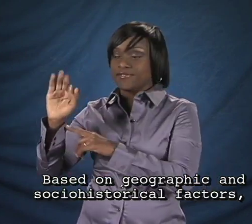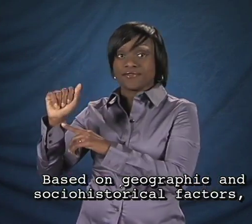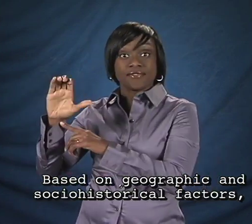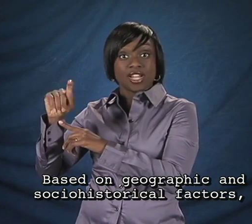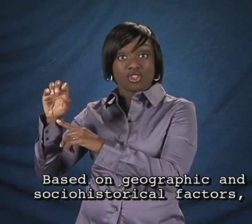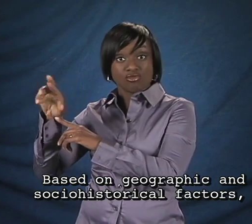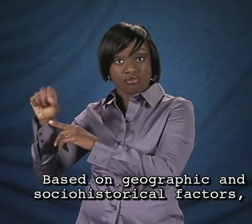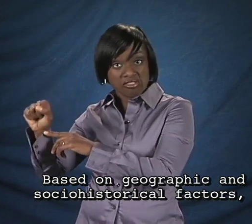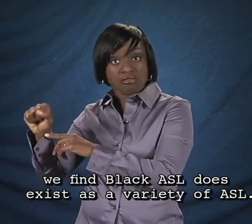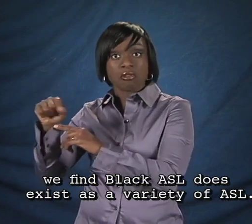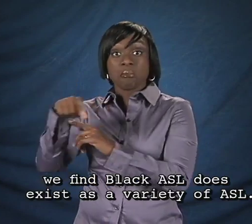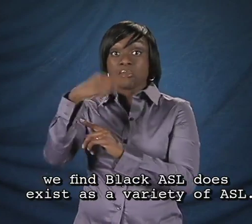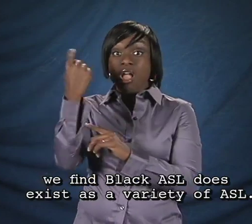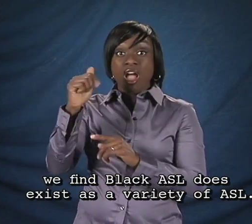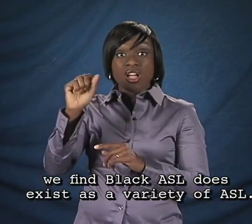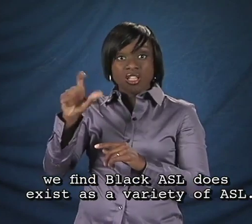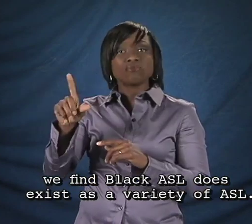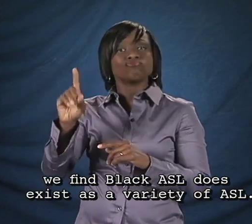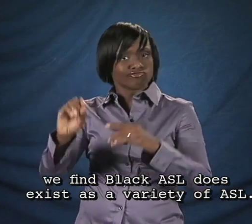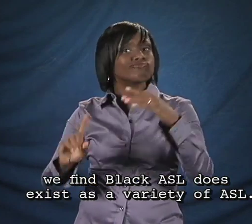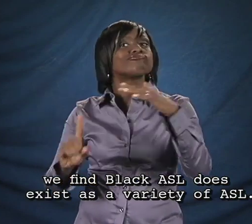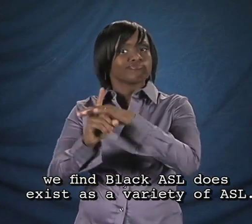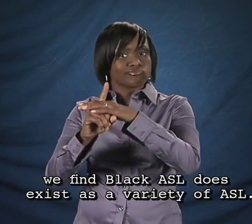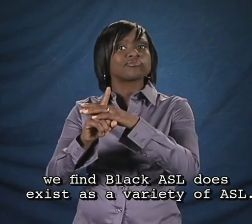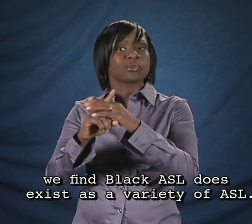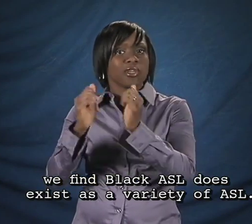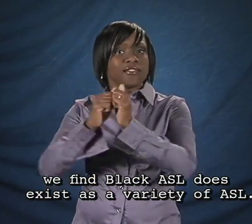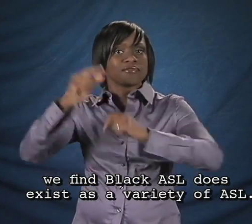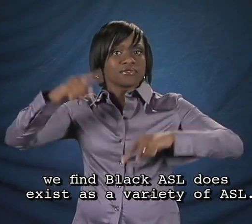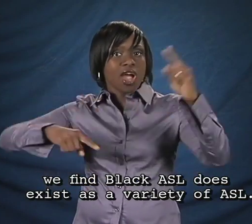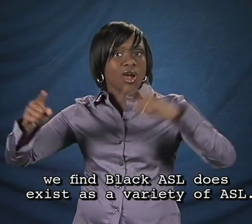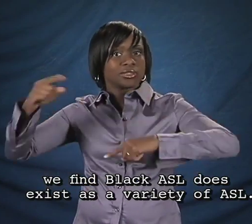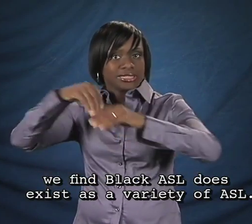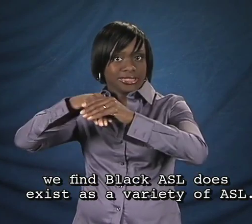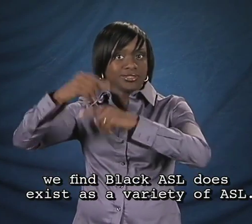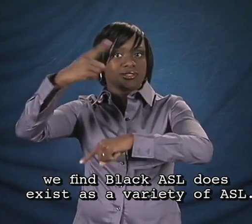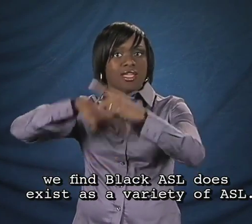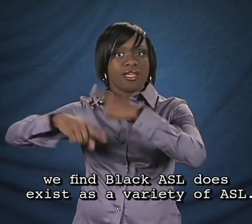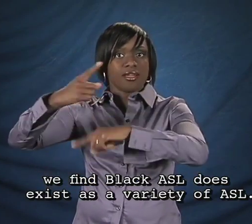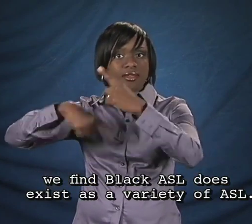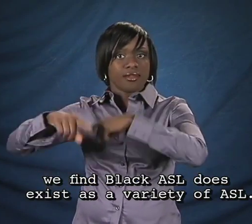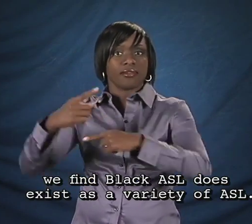factors, we find Black ASL does exist as a variety of ASL.